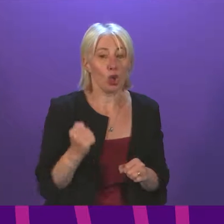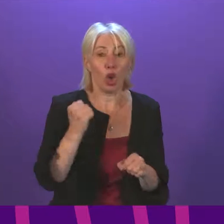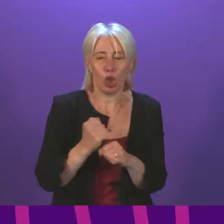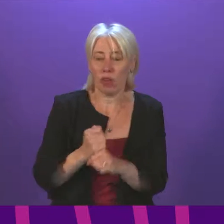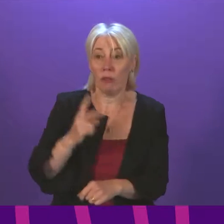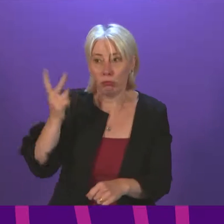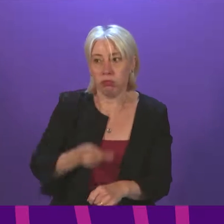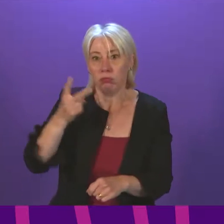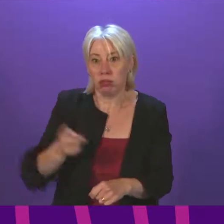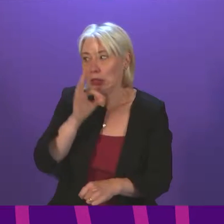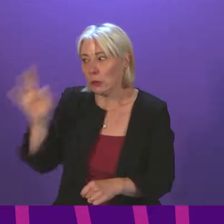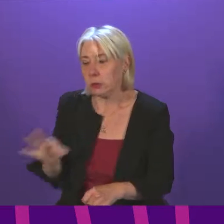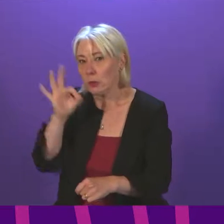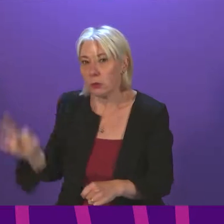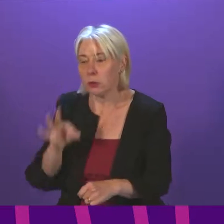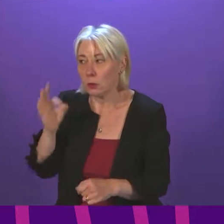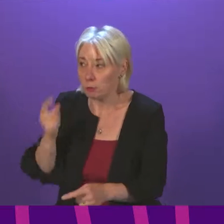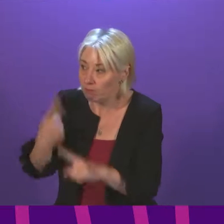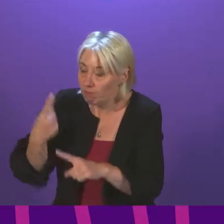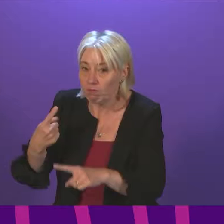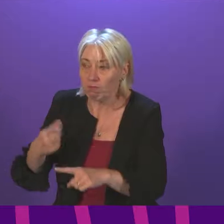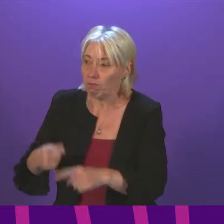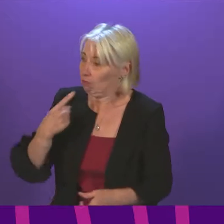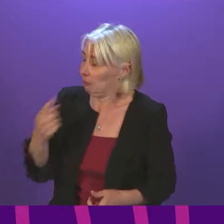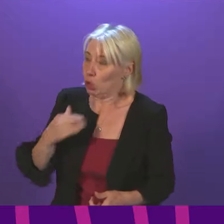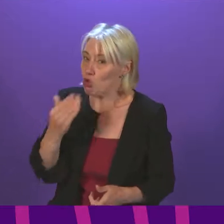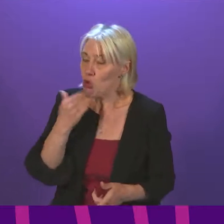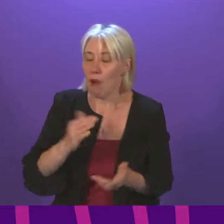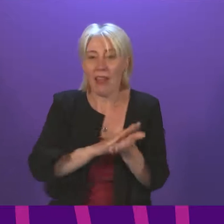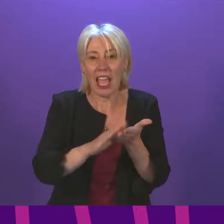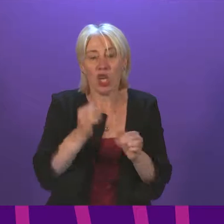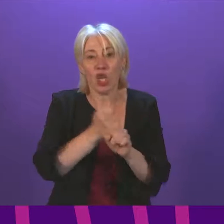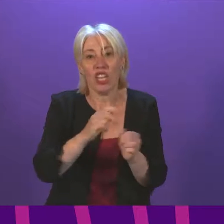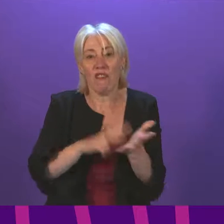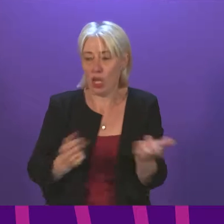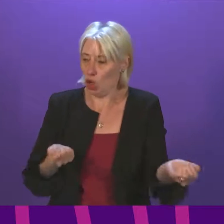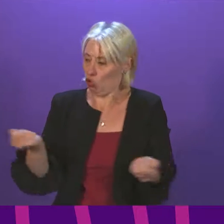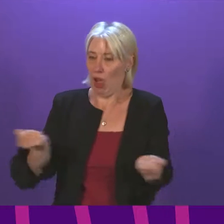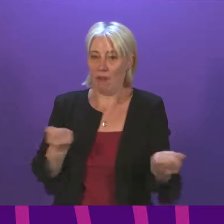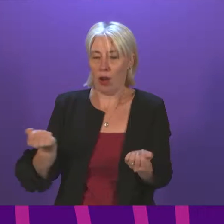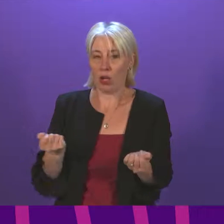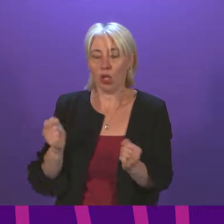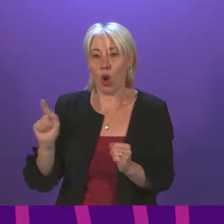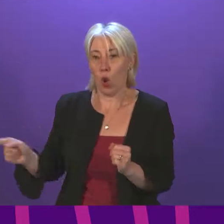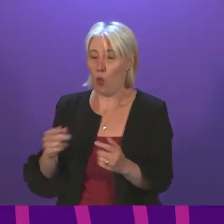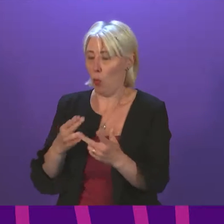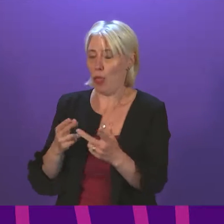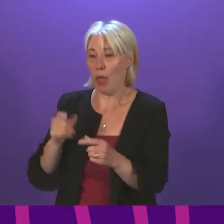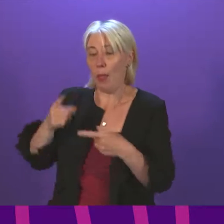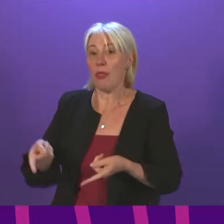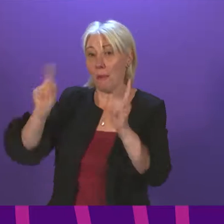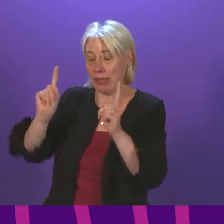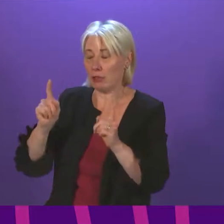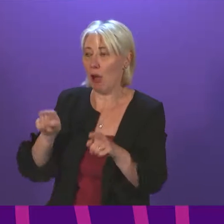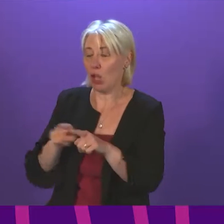requested the need for urgent action to be taken regarding the shortage of HGV drivers, with the Minister for Just Transition, Employment and Fair Work writing